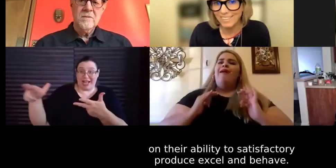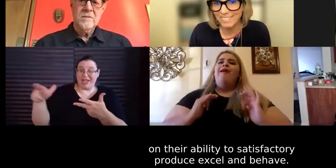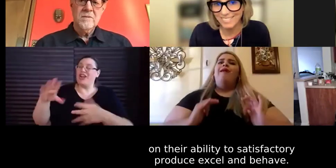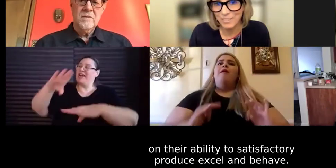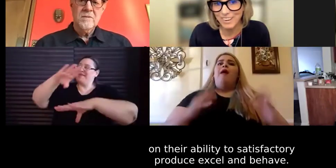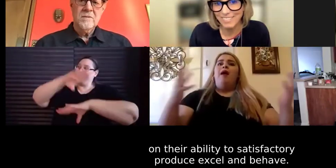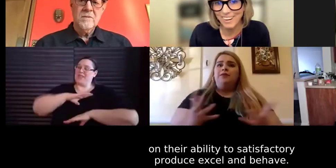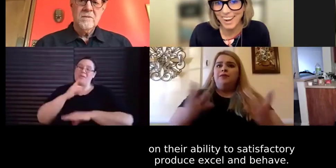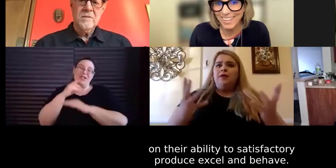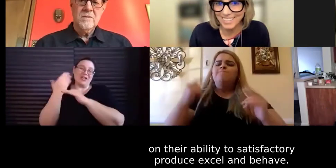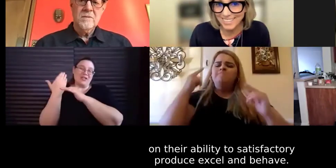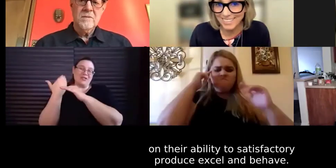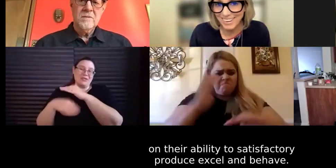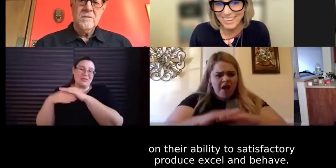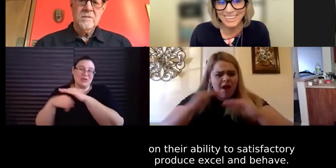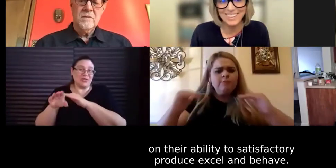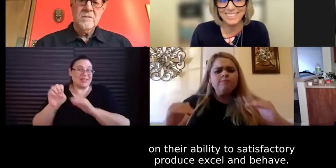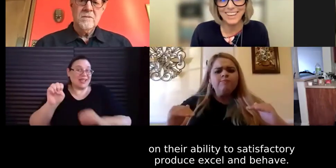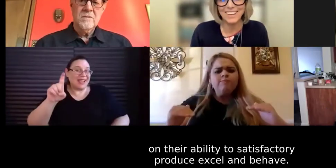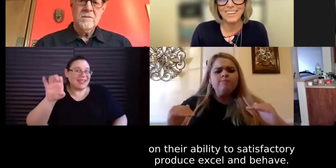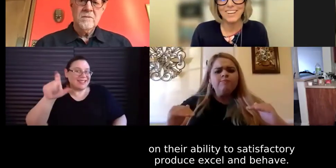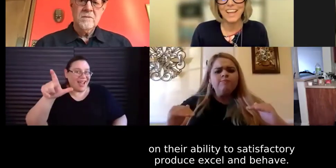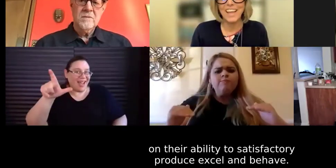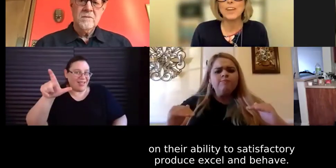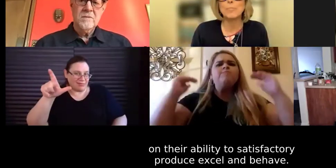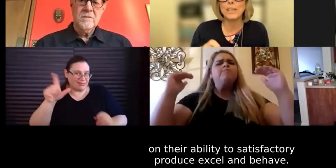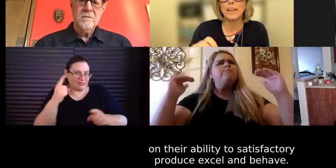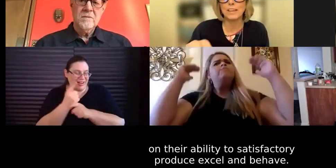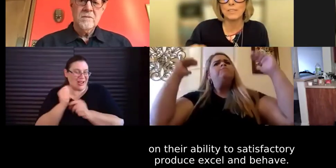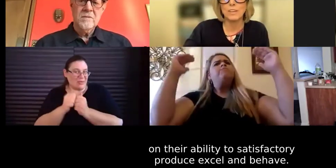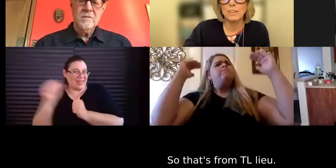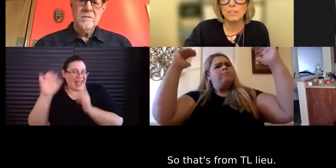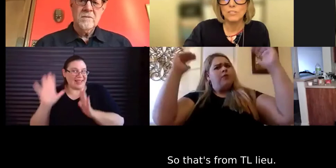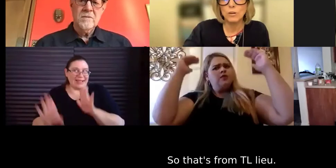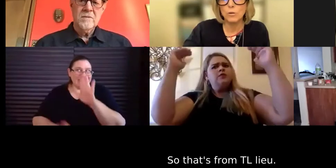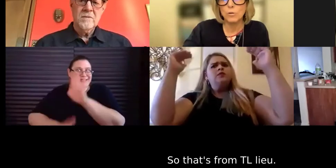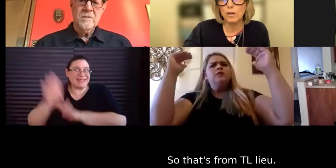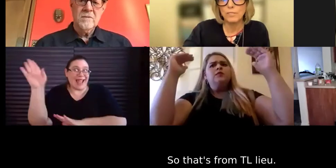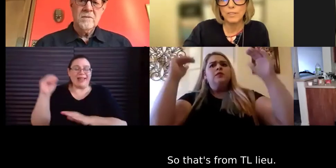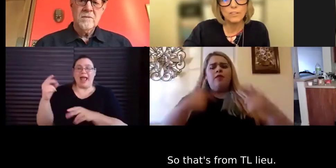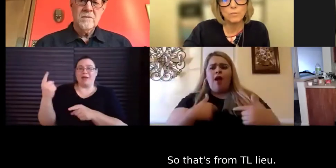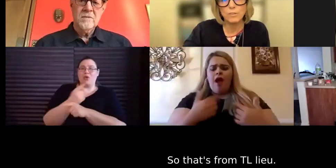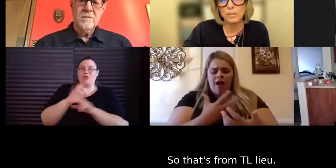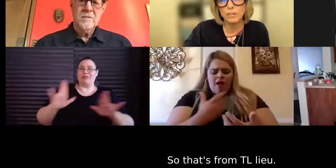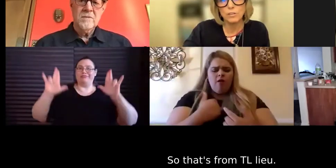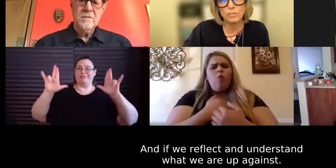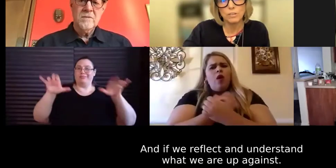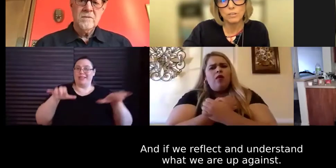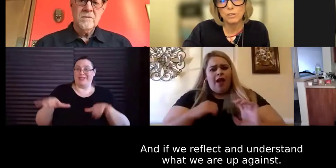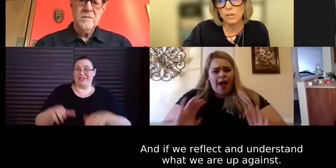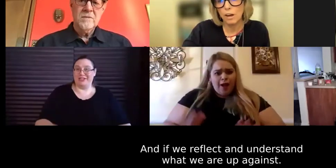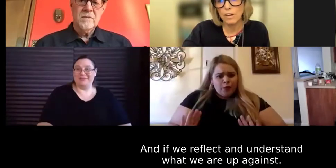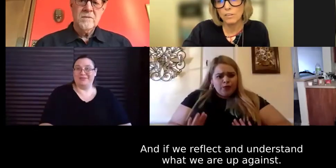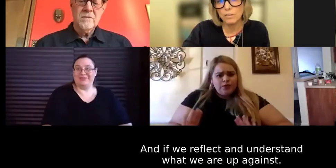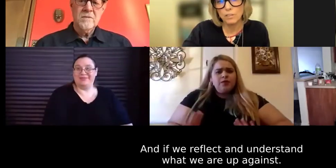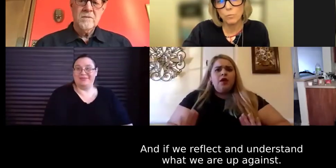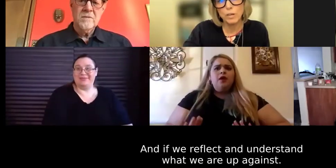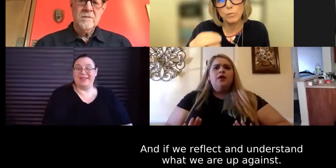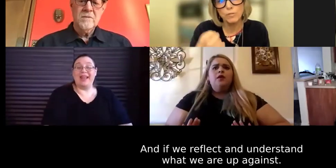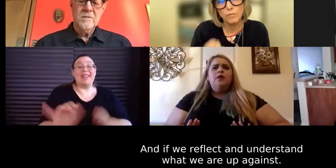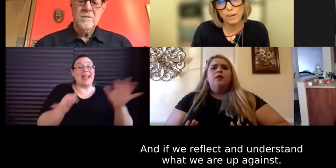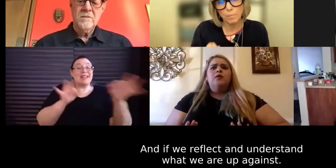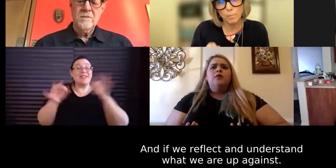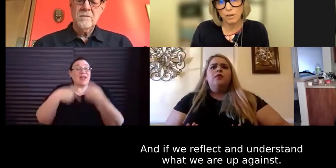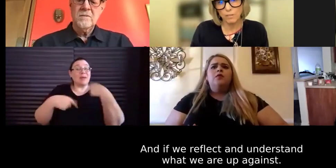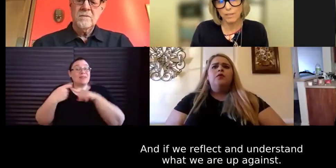excel. There we got our athletes, right? Excel and behave. So, and that's from T.L. Lewis. And honestly, if